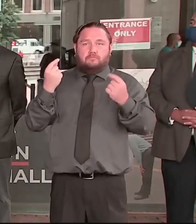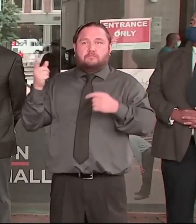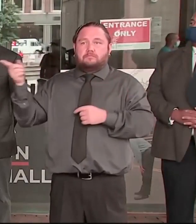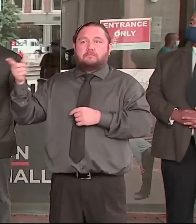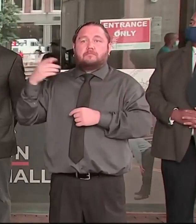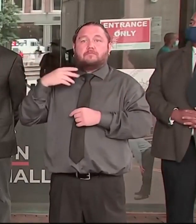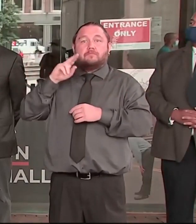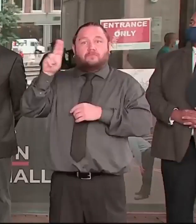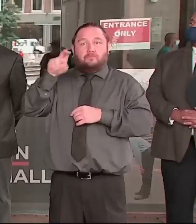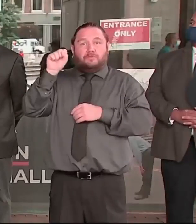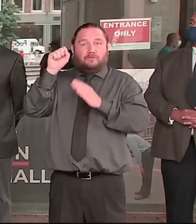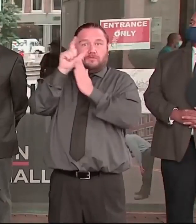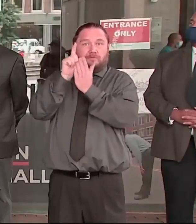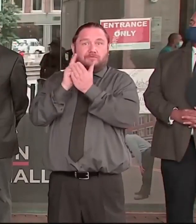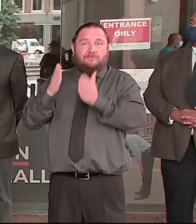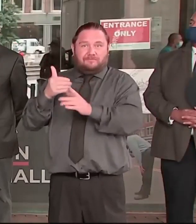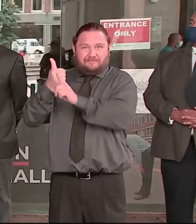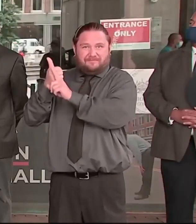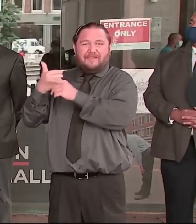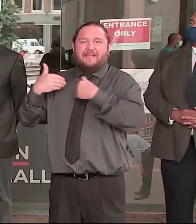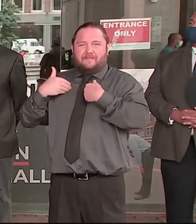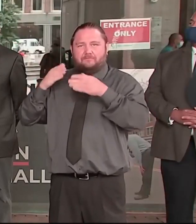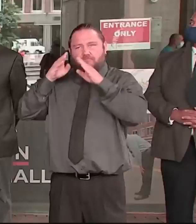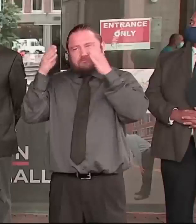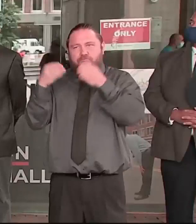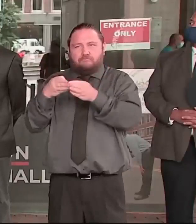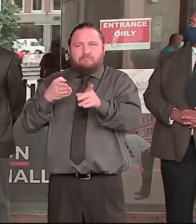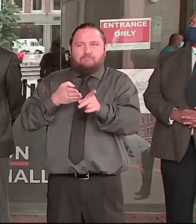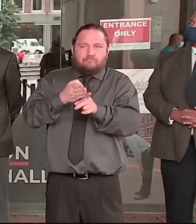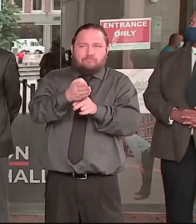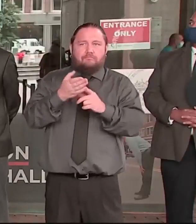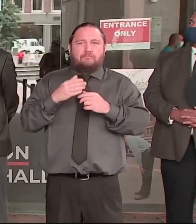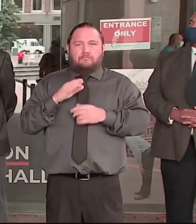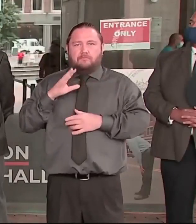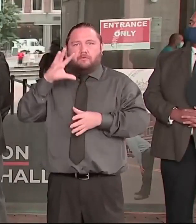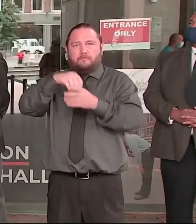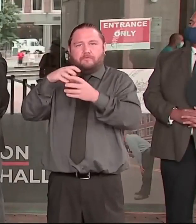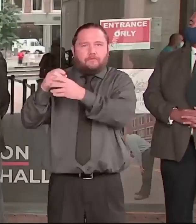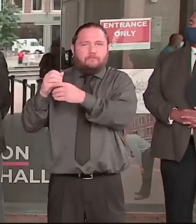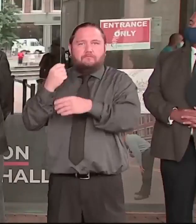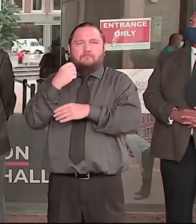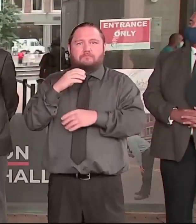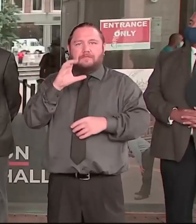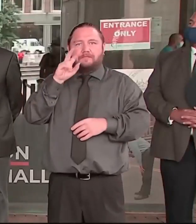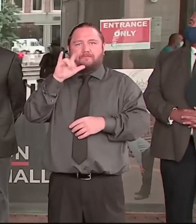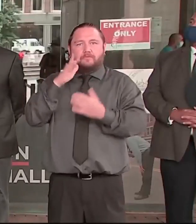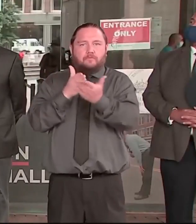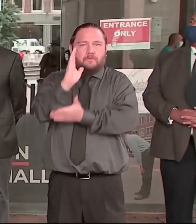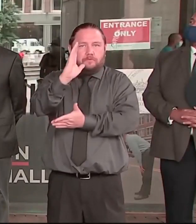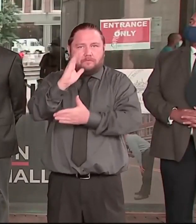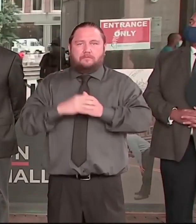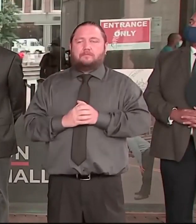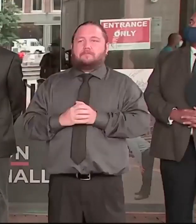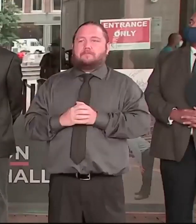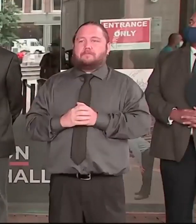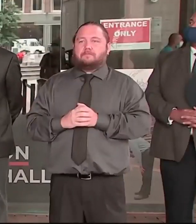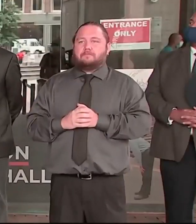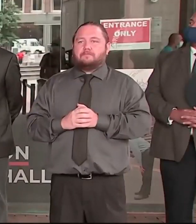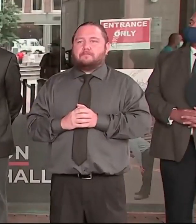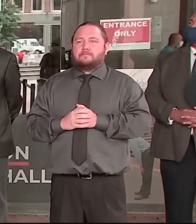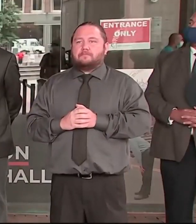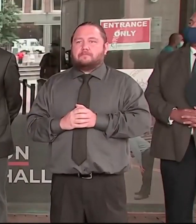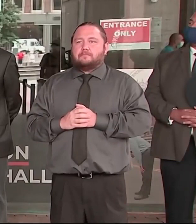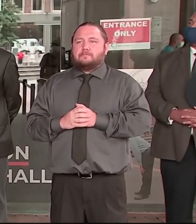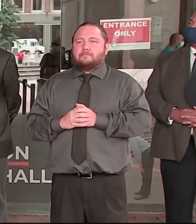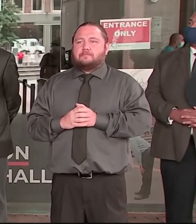certainly civil rights community. The task force will conduct an immediate review of force policy, all police force policies,